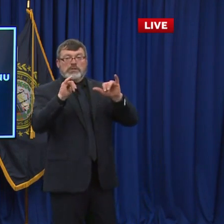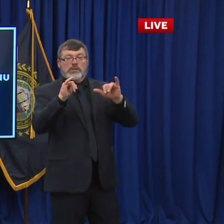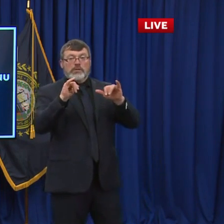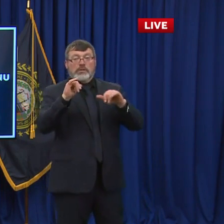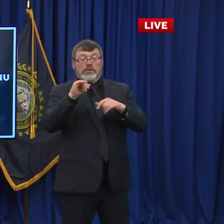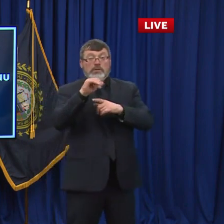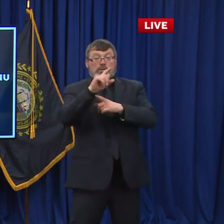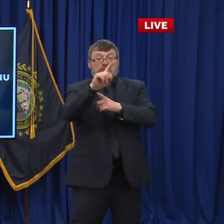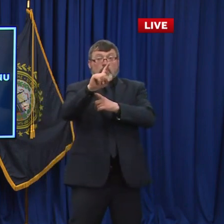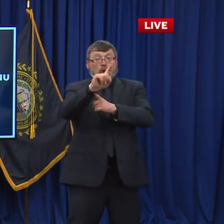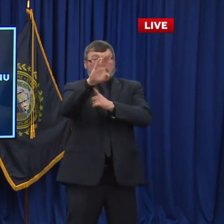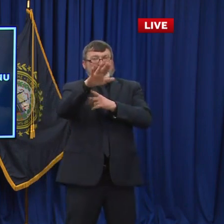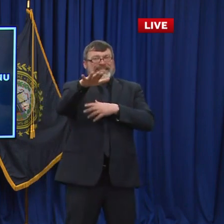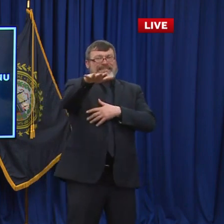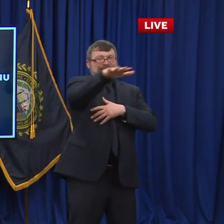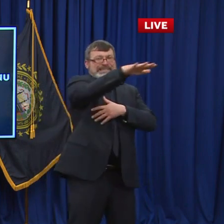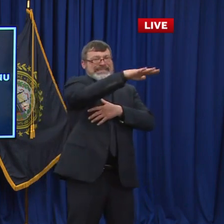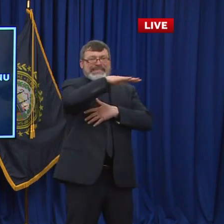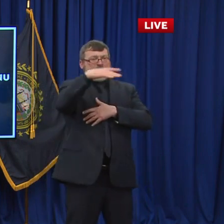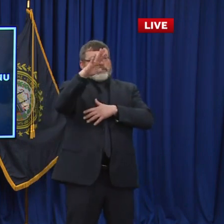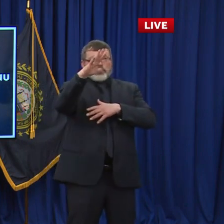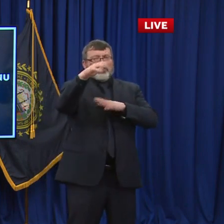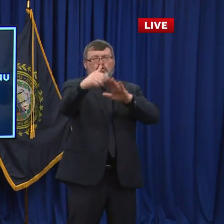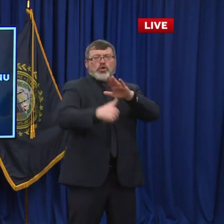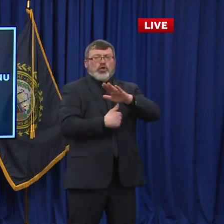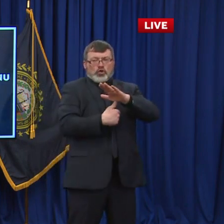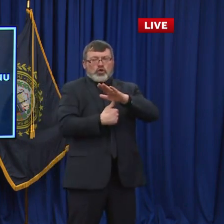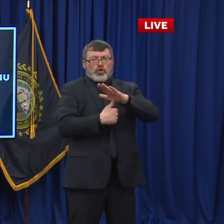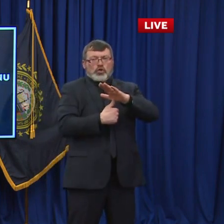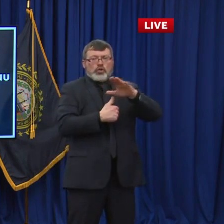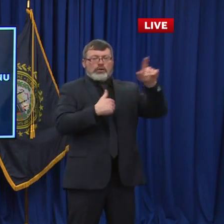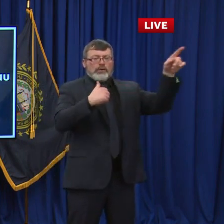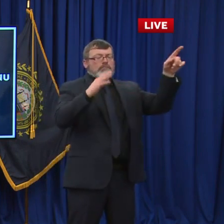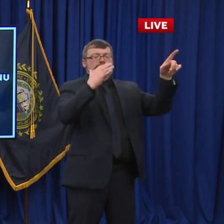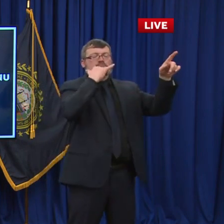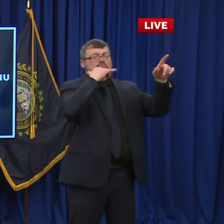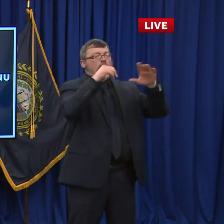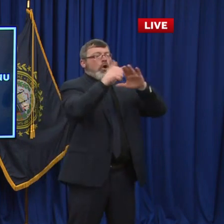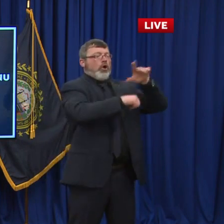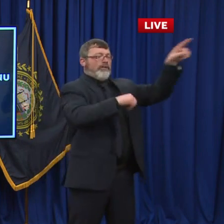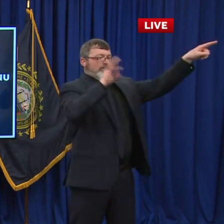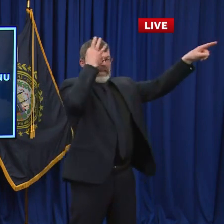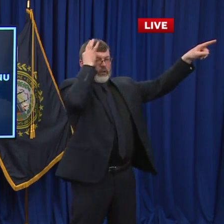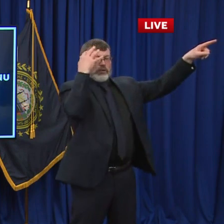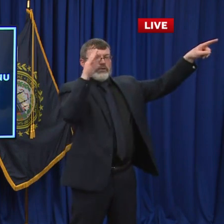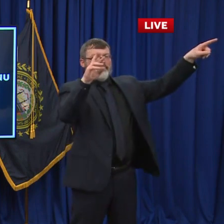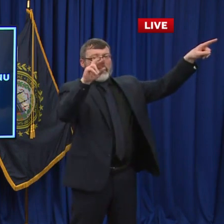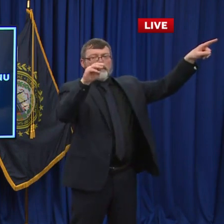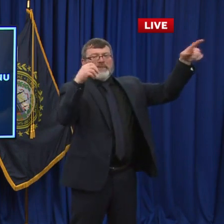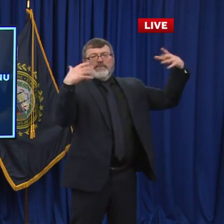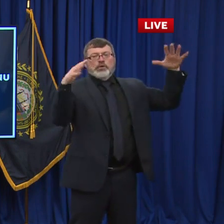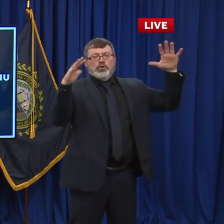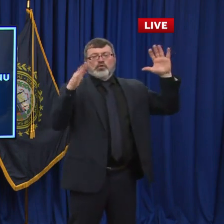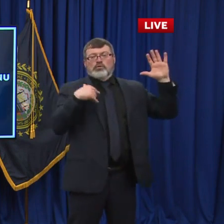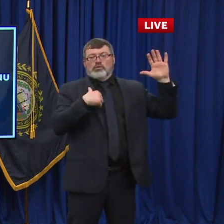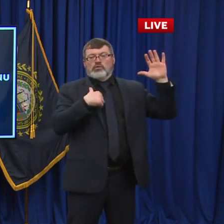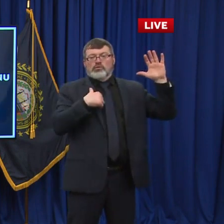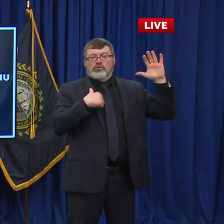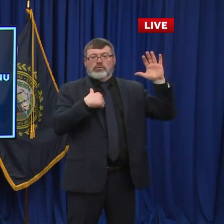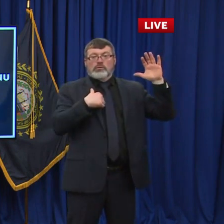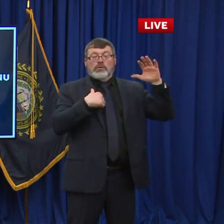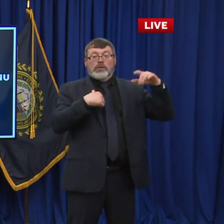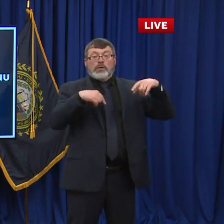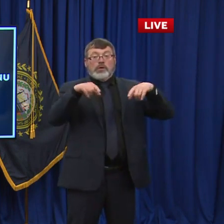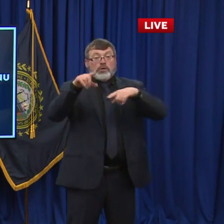so I think we've made the decision. We're probably going to run with the system that we have. And then we'll kind of start with a clean slate as we open up either 2A or